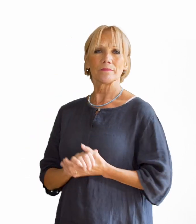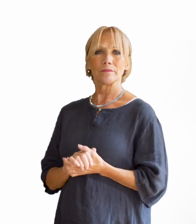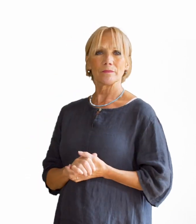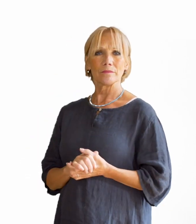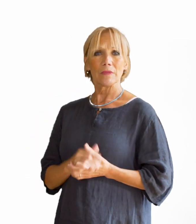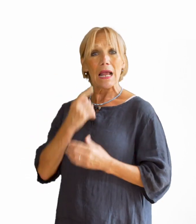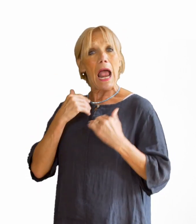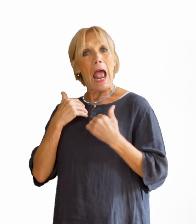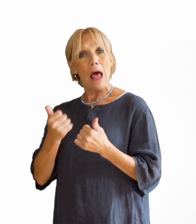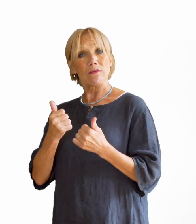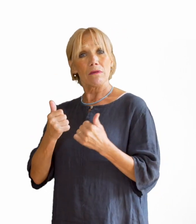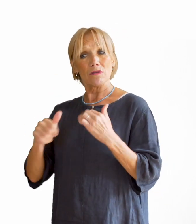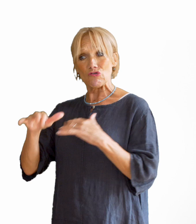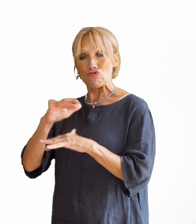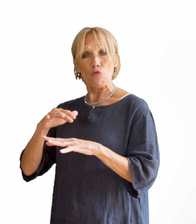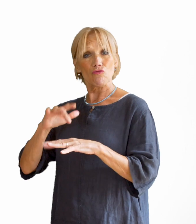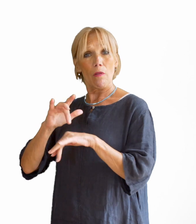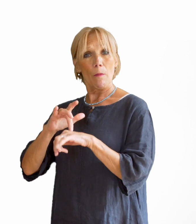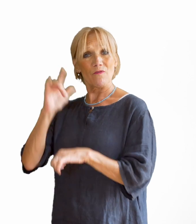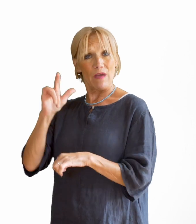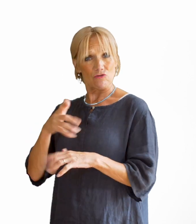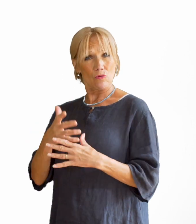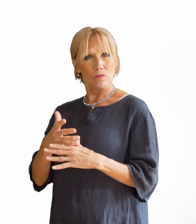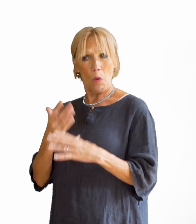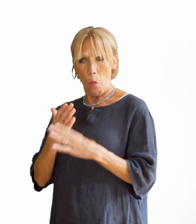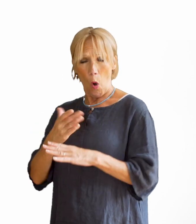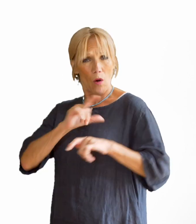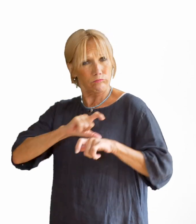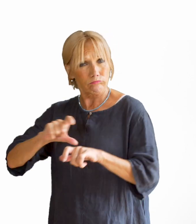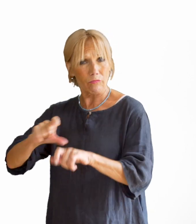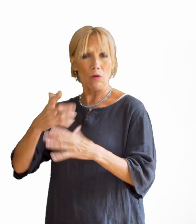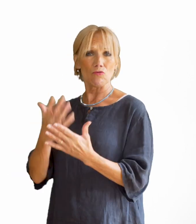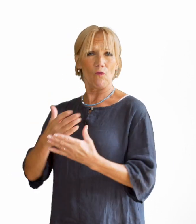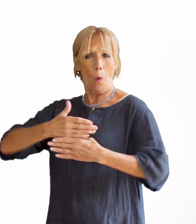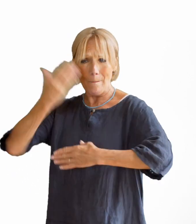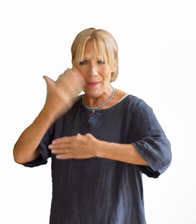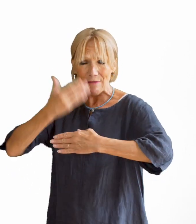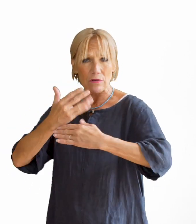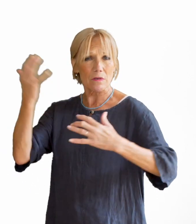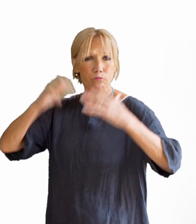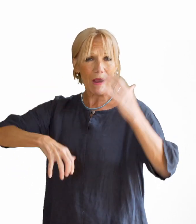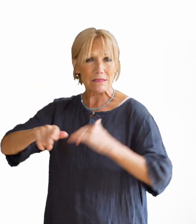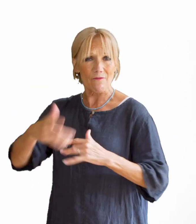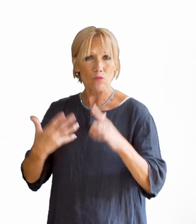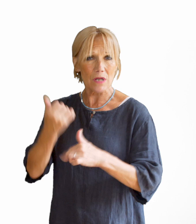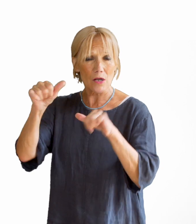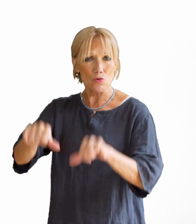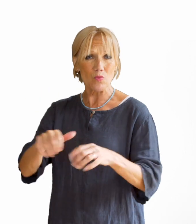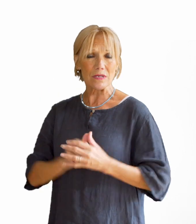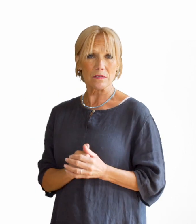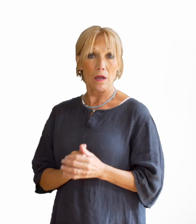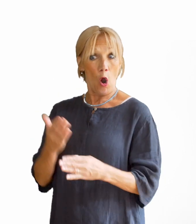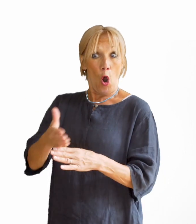We suggest health and social care professionals continue to work to overcome barriers to diagnosis, including raising awareness of dementia,